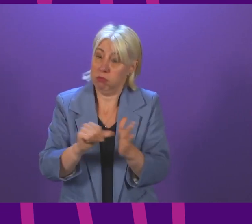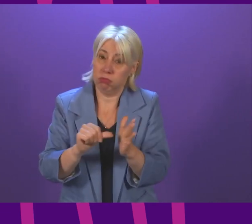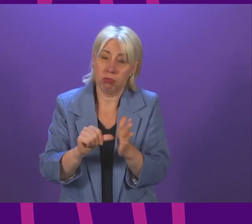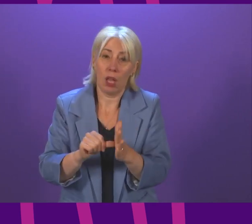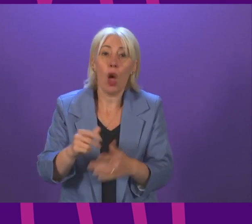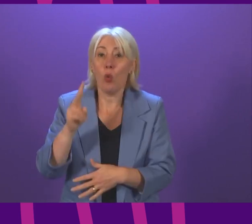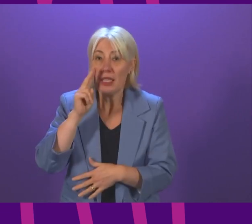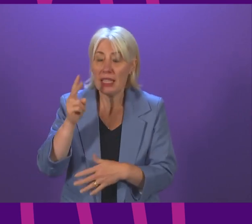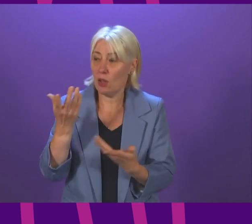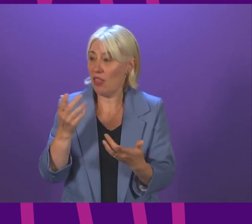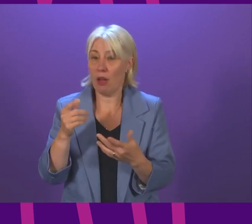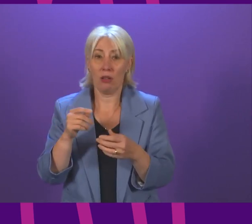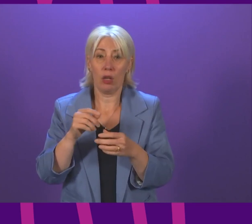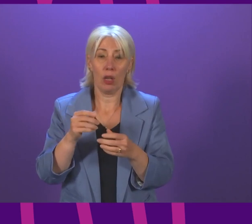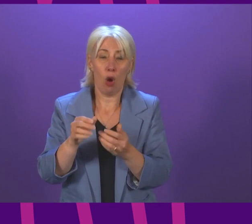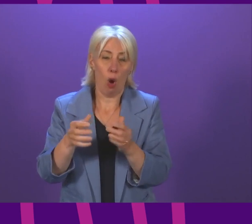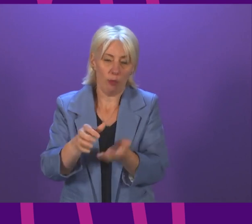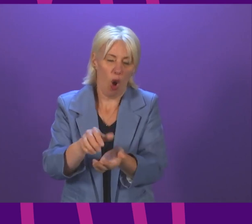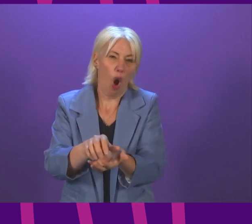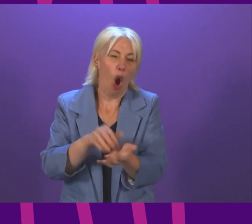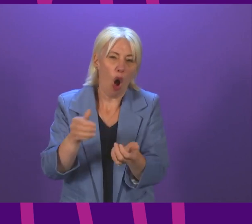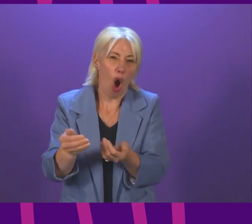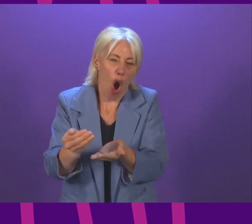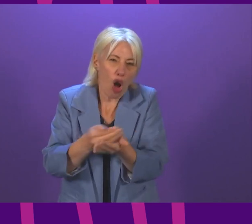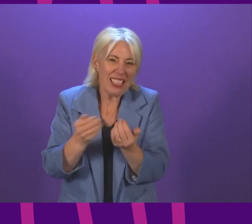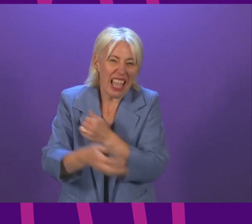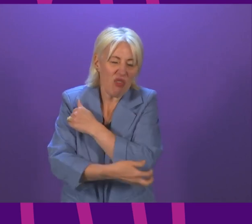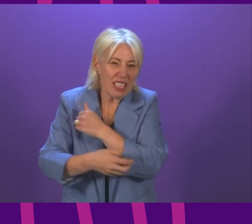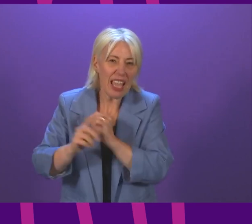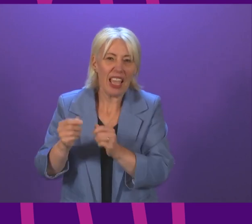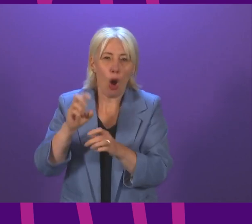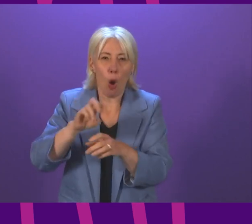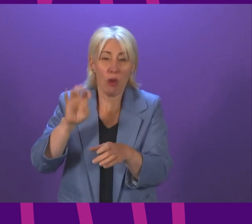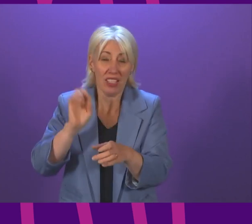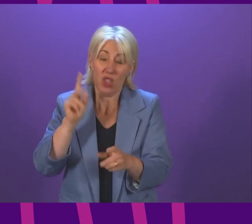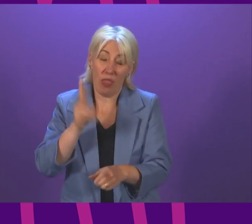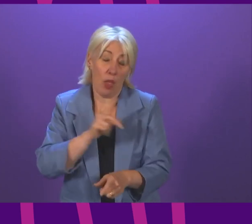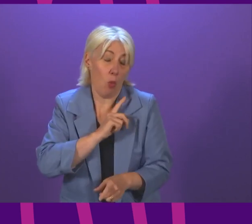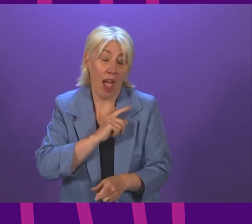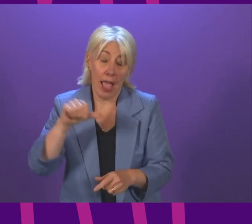we see the damage the Conservatives are doing which is why more and more people do think that this country should be independent